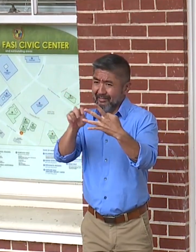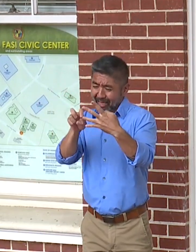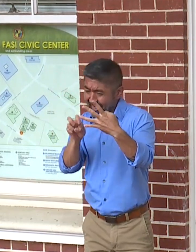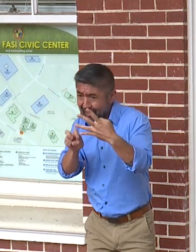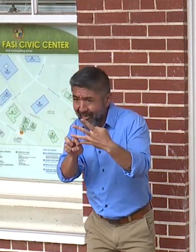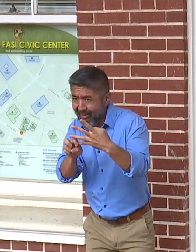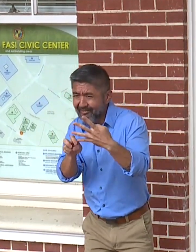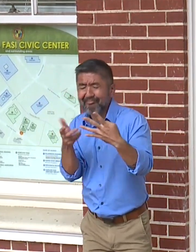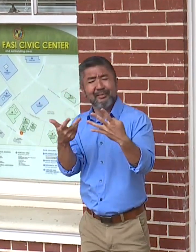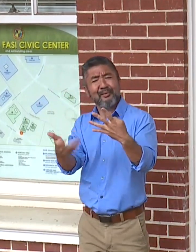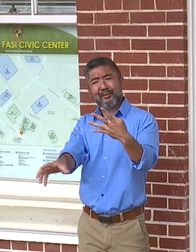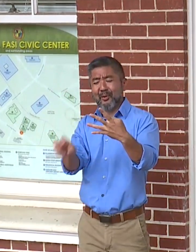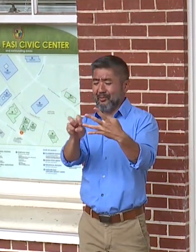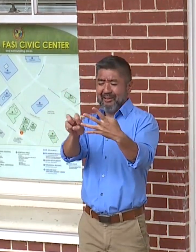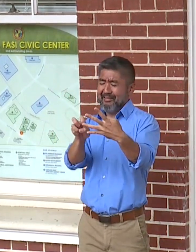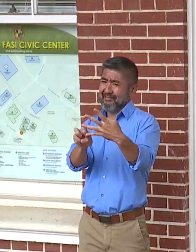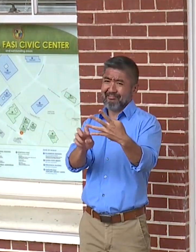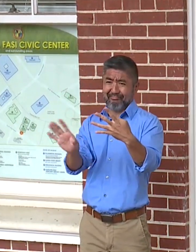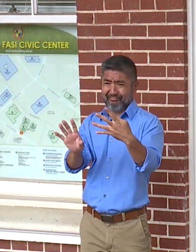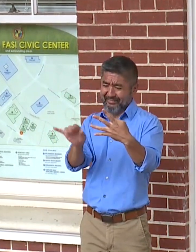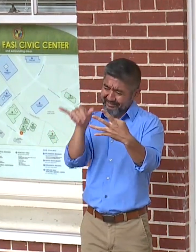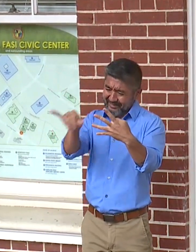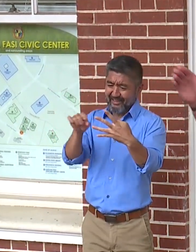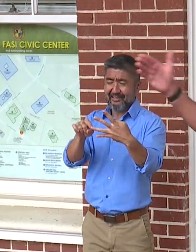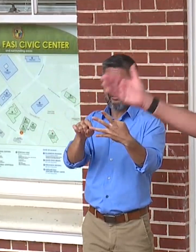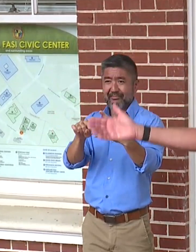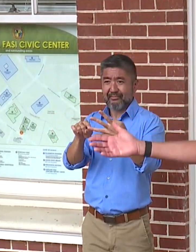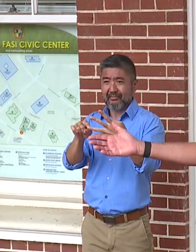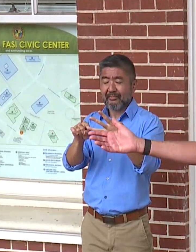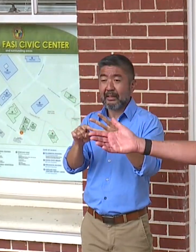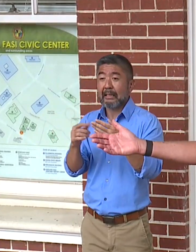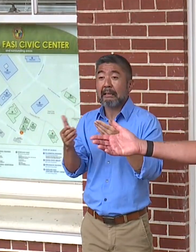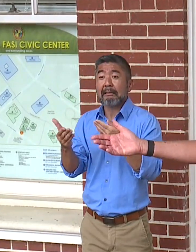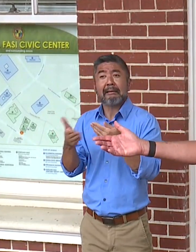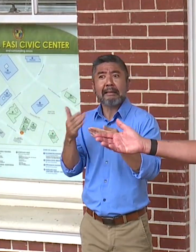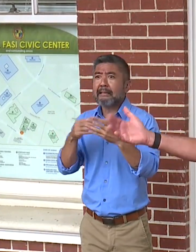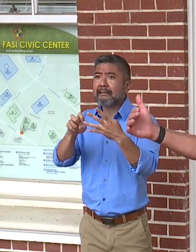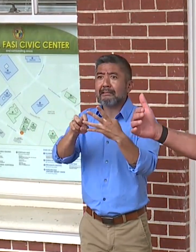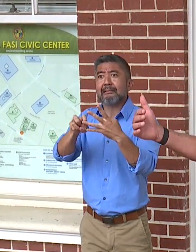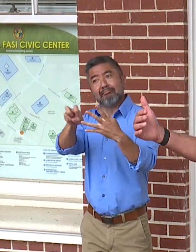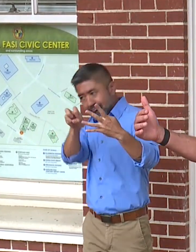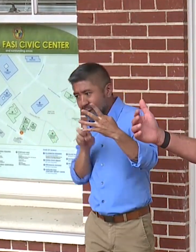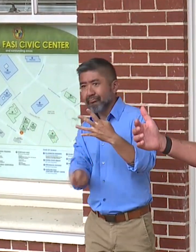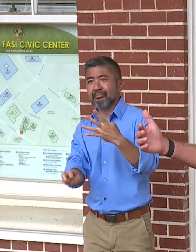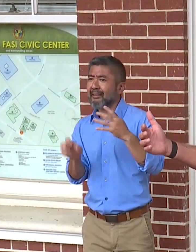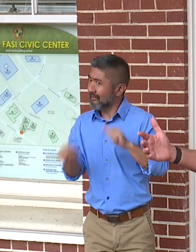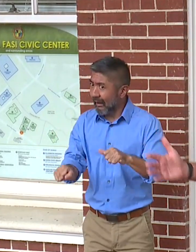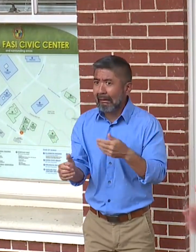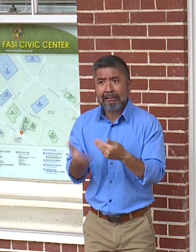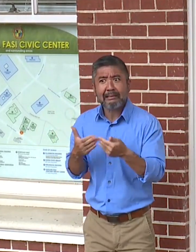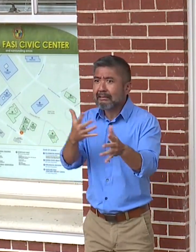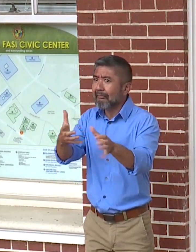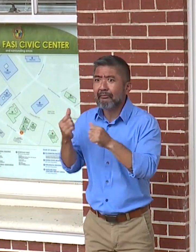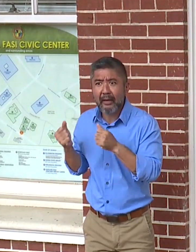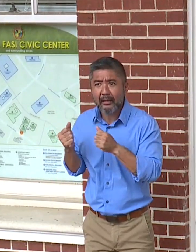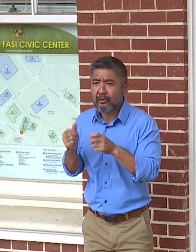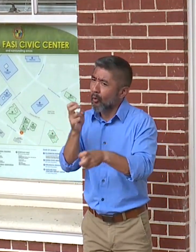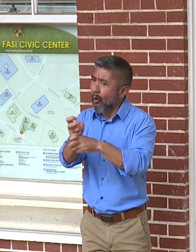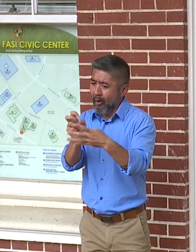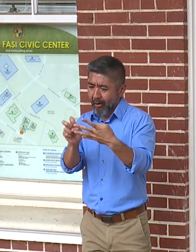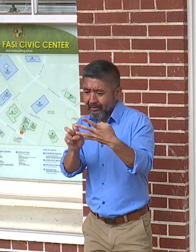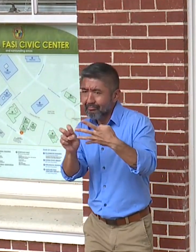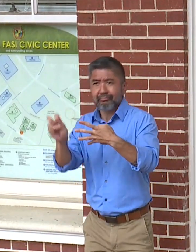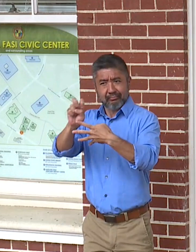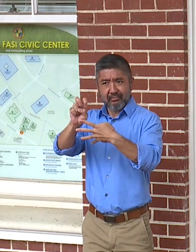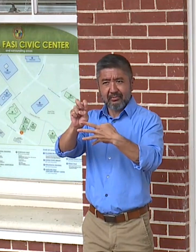That we don't have to go back to tier one. It's easy to go back, it's hard to go forward under our framework, reopening framework. It's easy to go back.